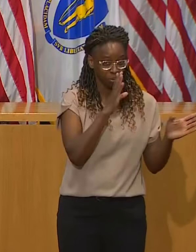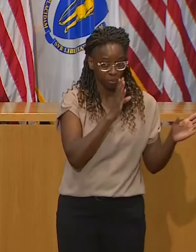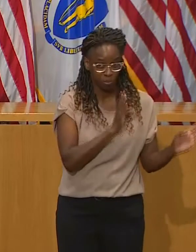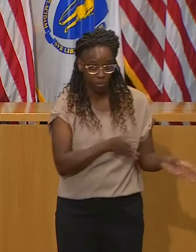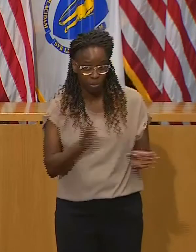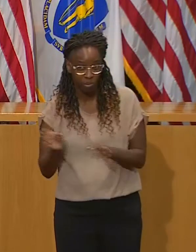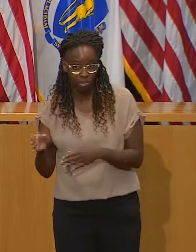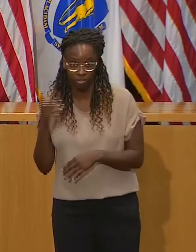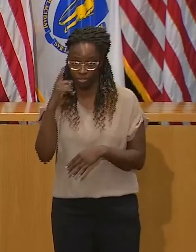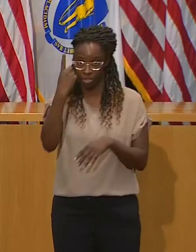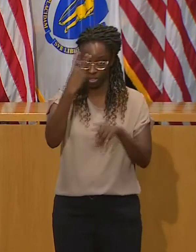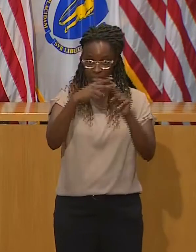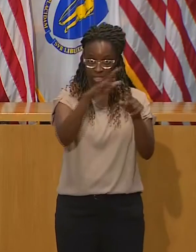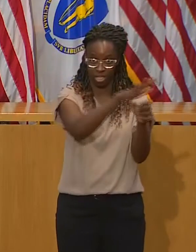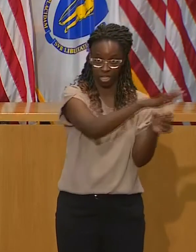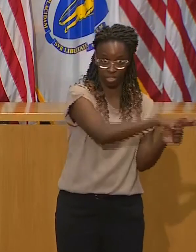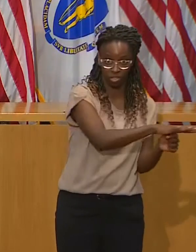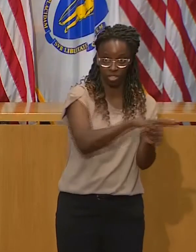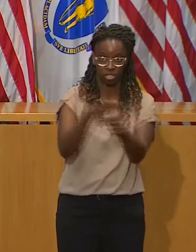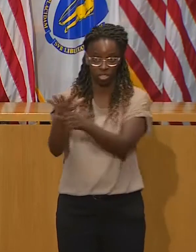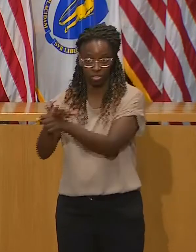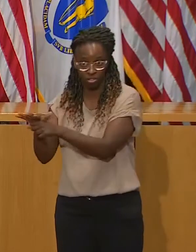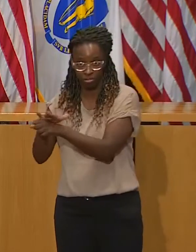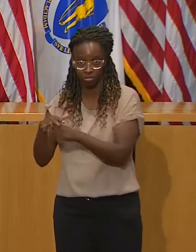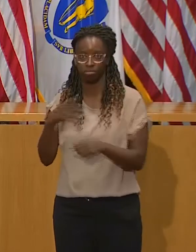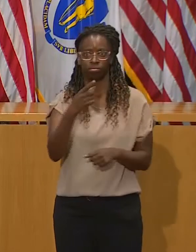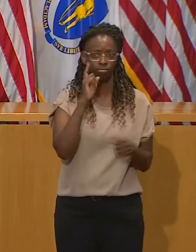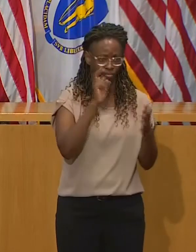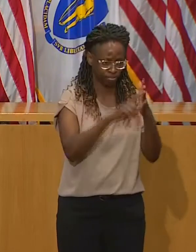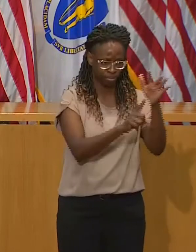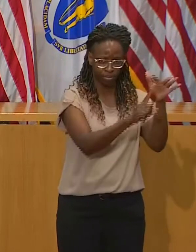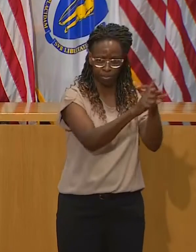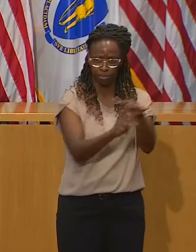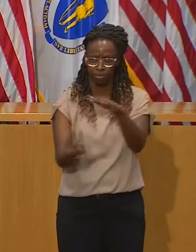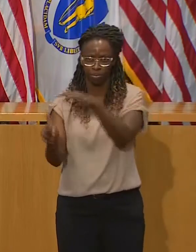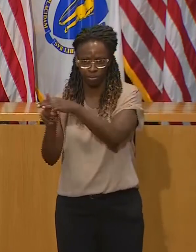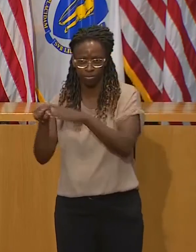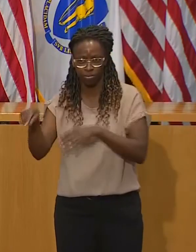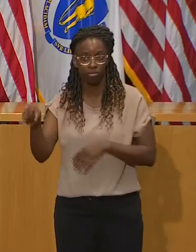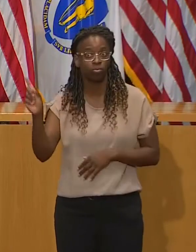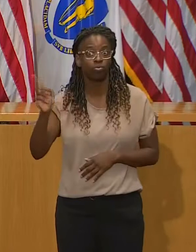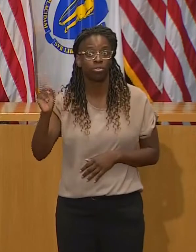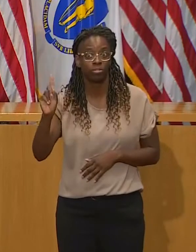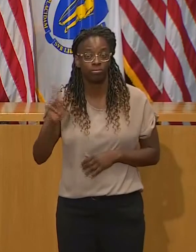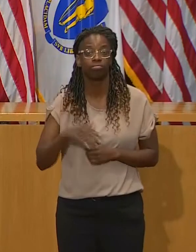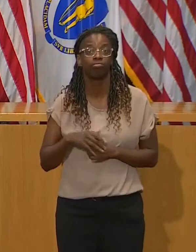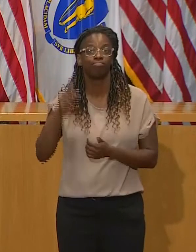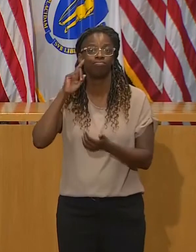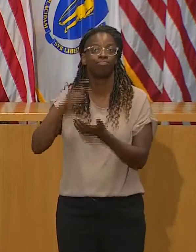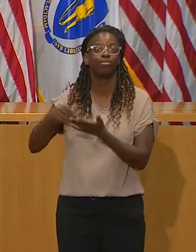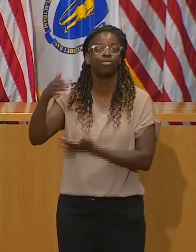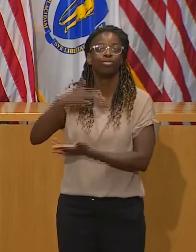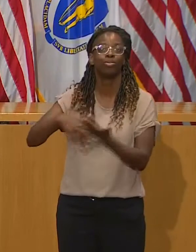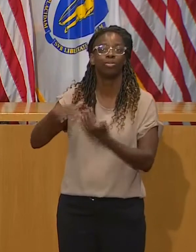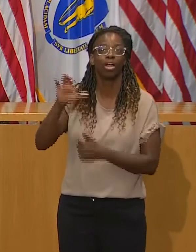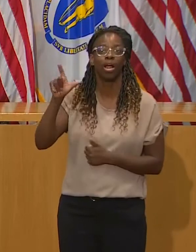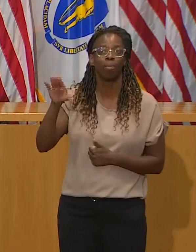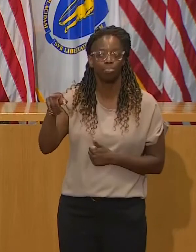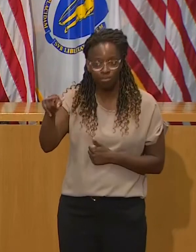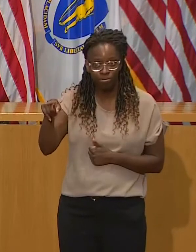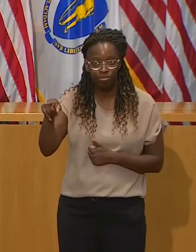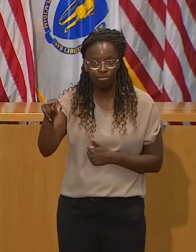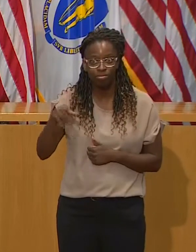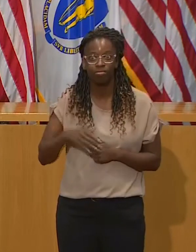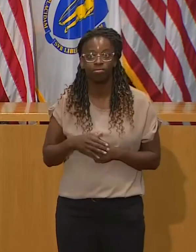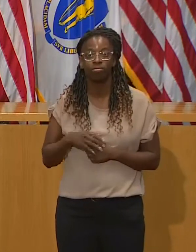addition to other ones we've talked about before. And those include social clubs, including most recently the Elks Club and Pleasant Park Yacht